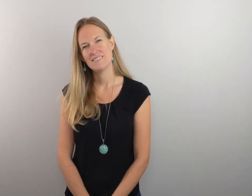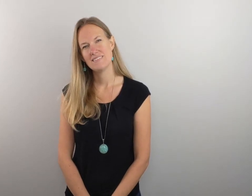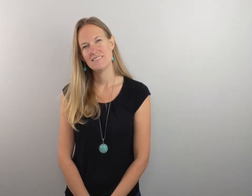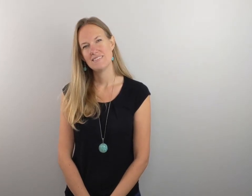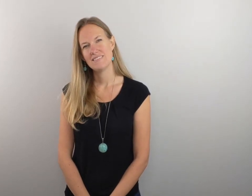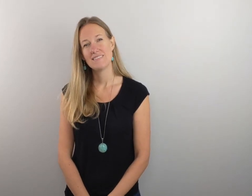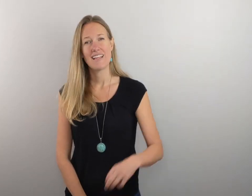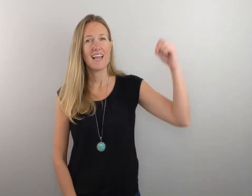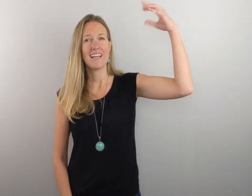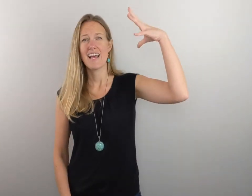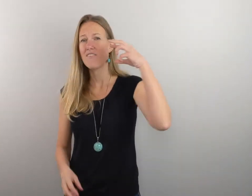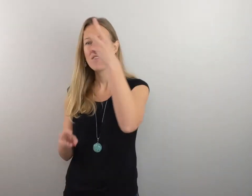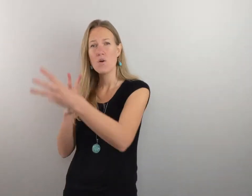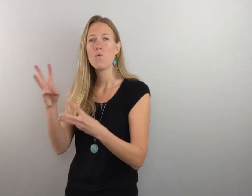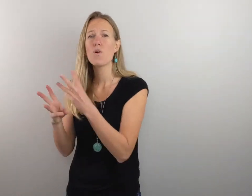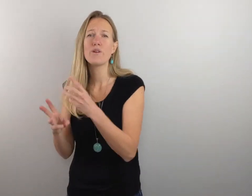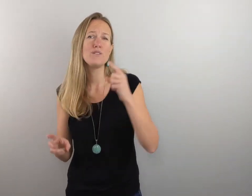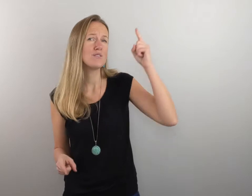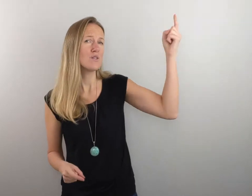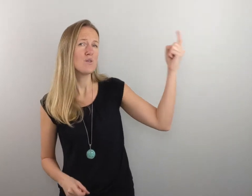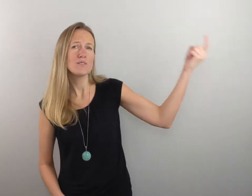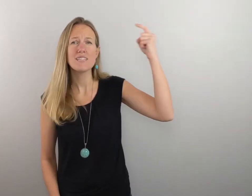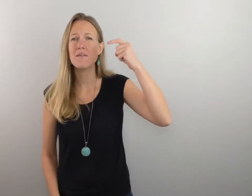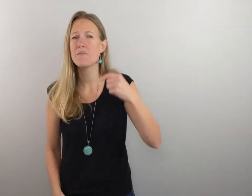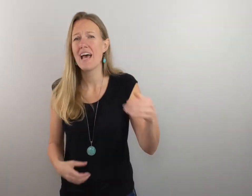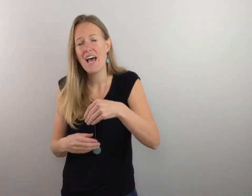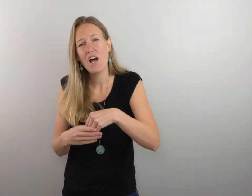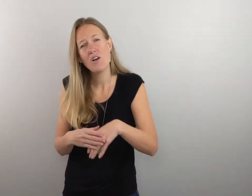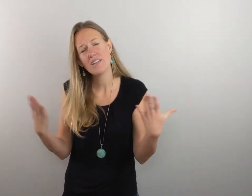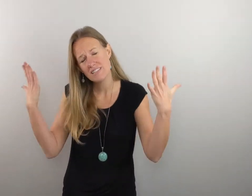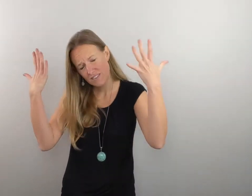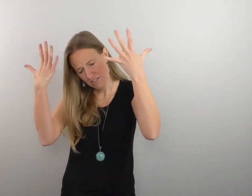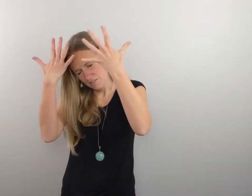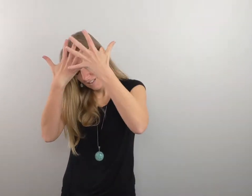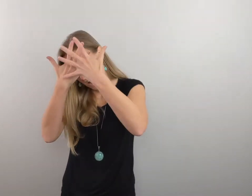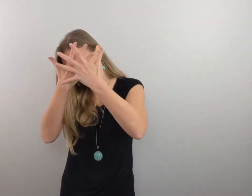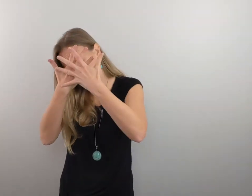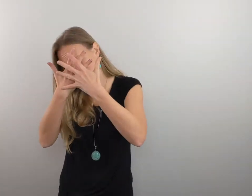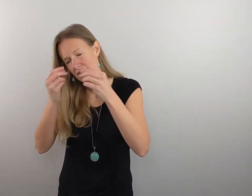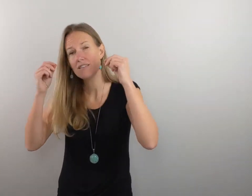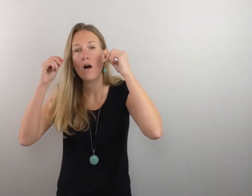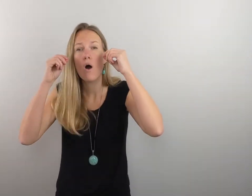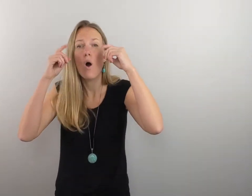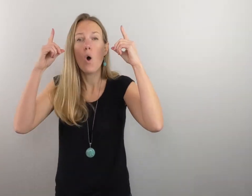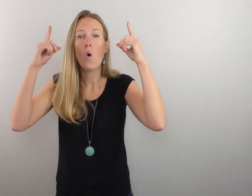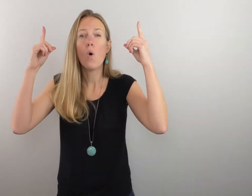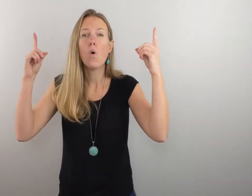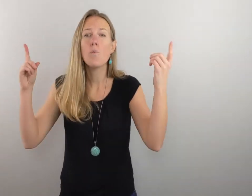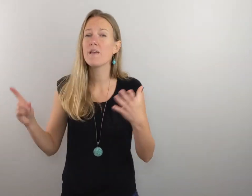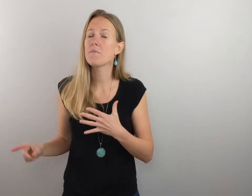Light of the world, you step down into darkness. Open